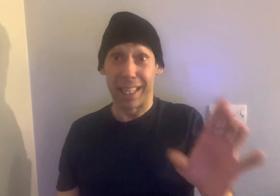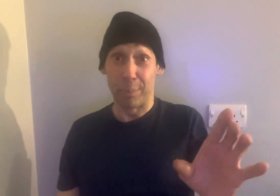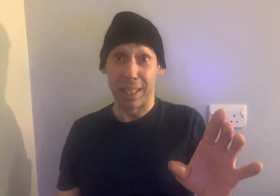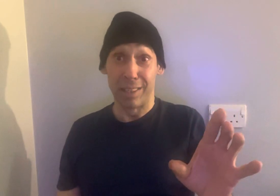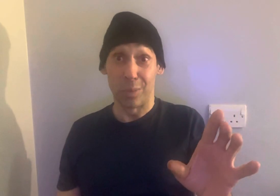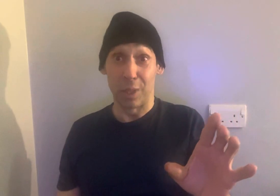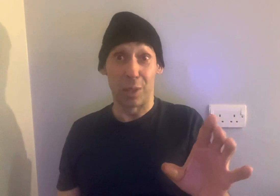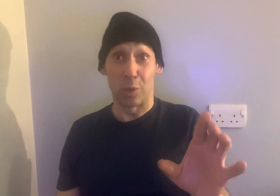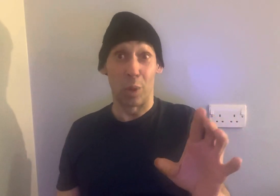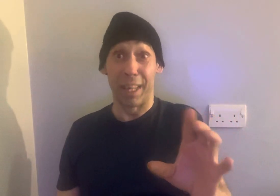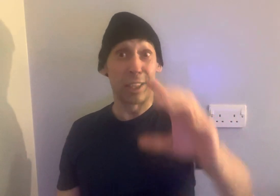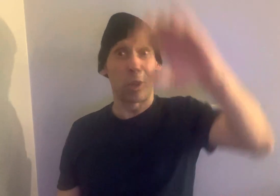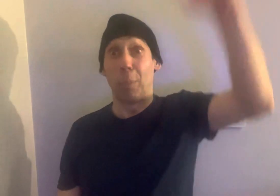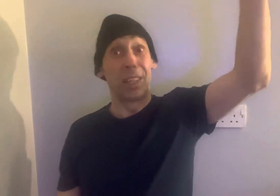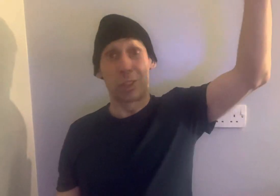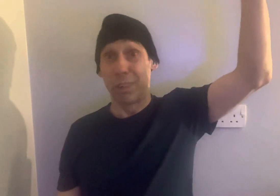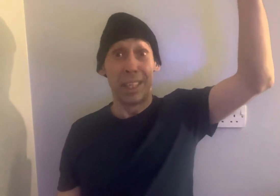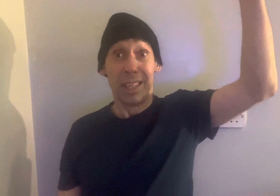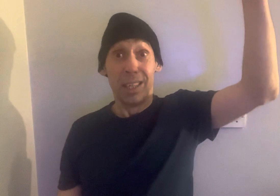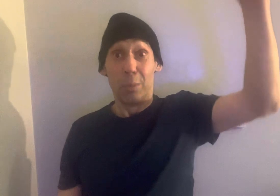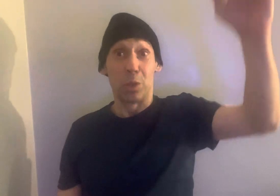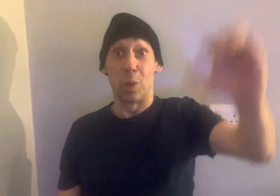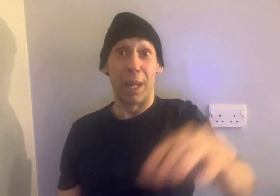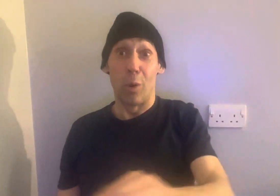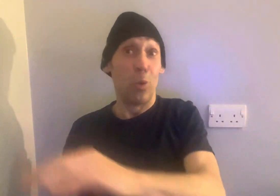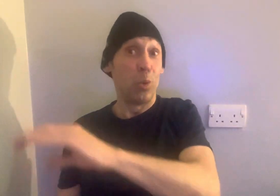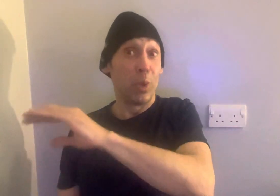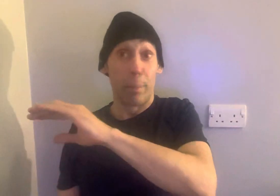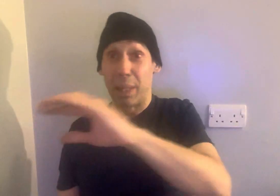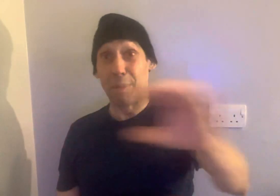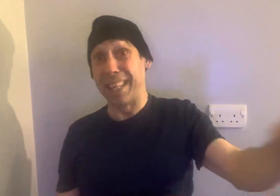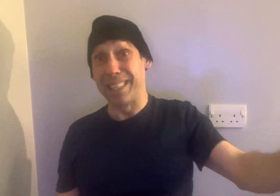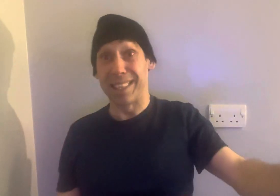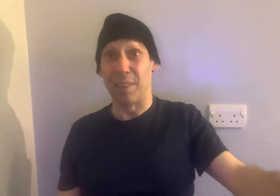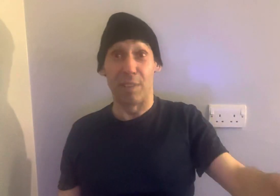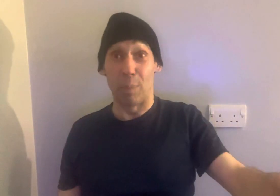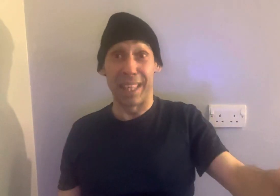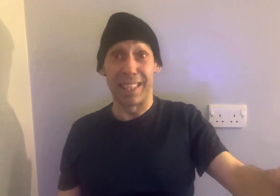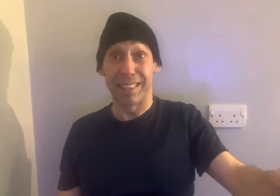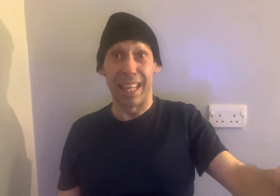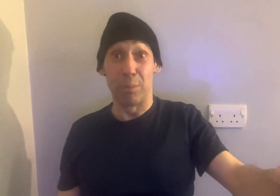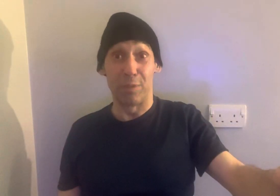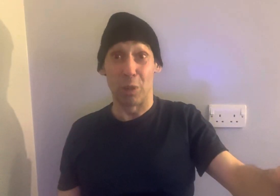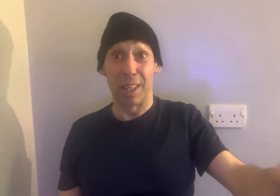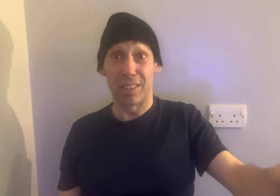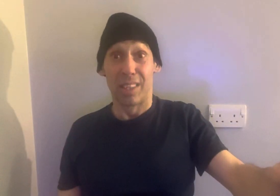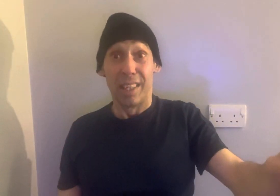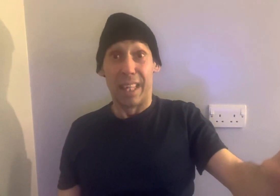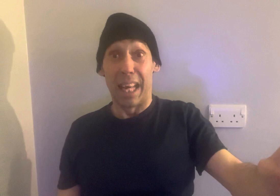kingpins, we talk about the top of the tree, we talk about all the big players that have ever played this game with drugs, and